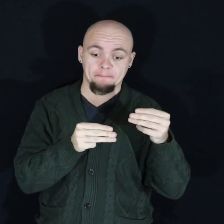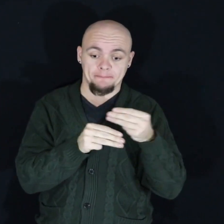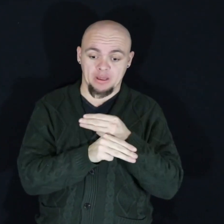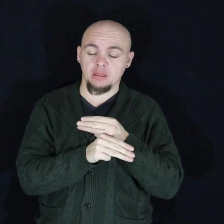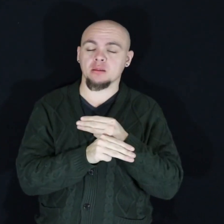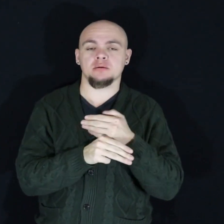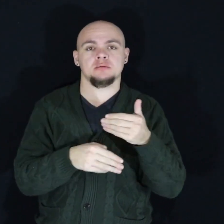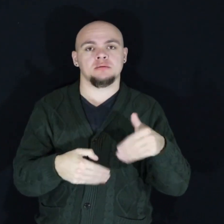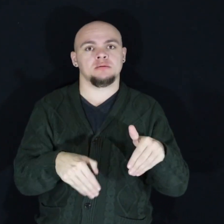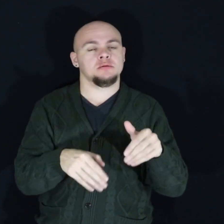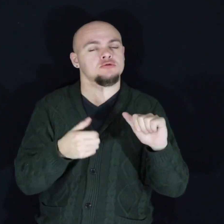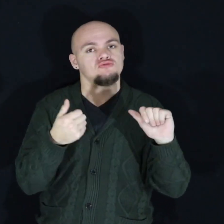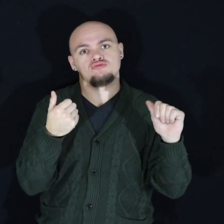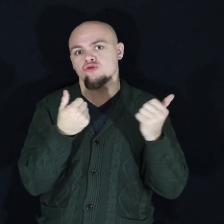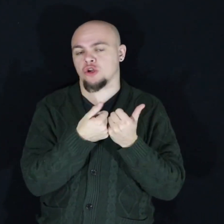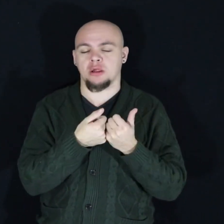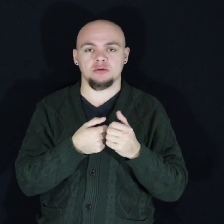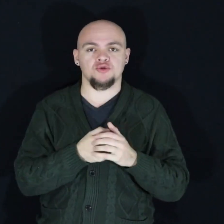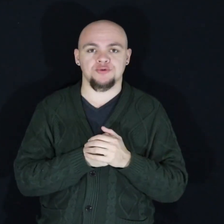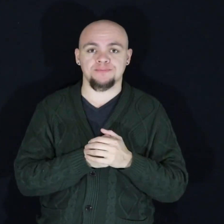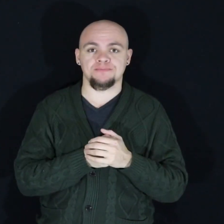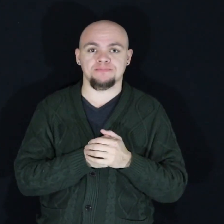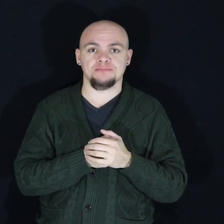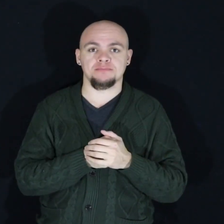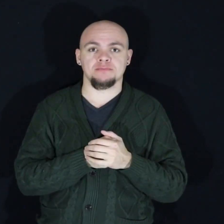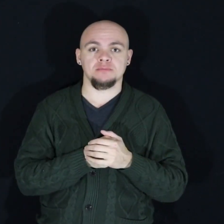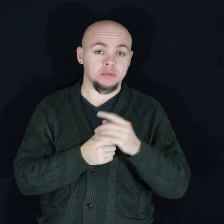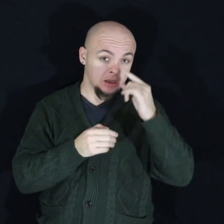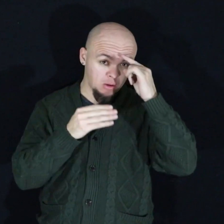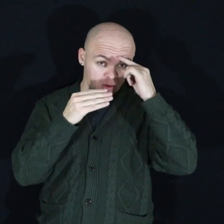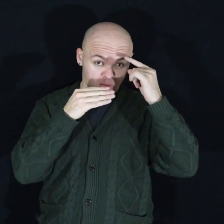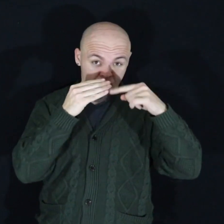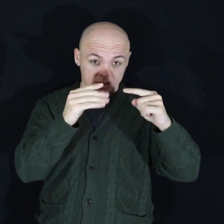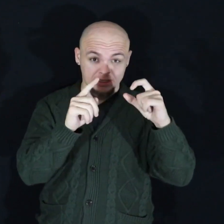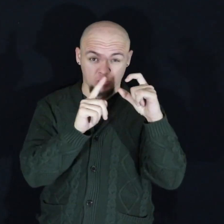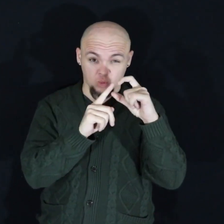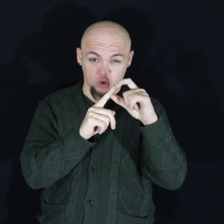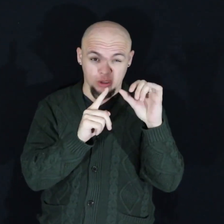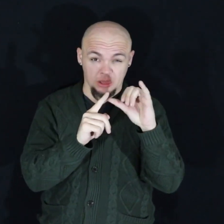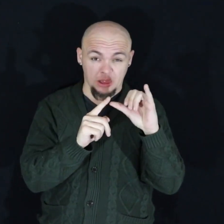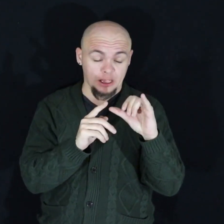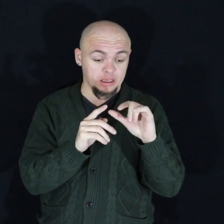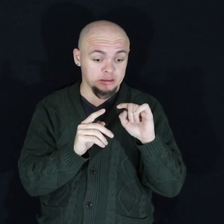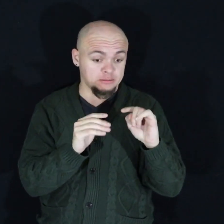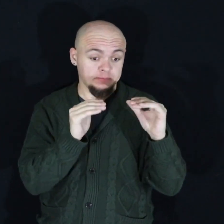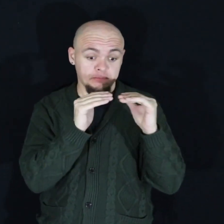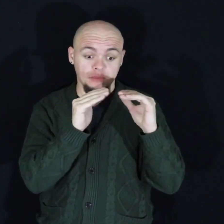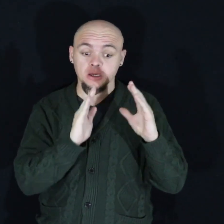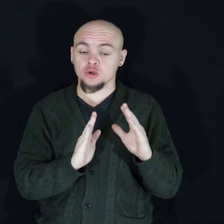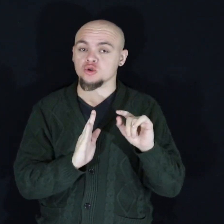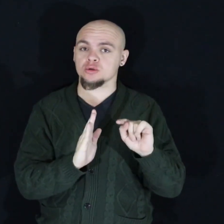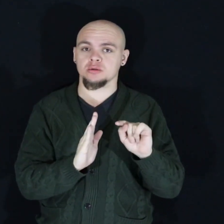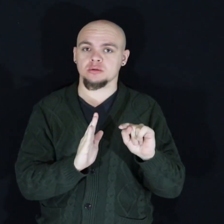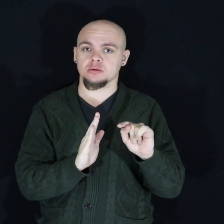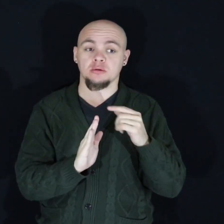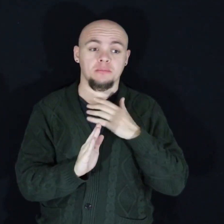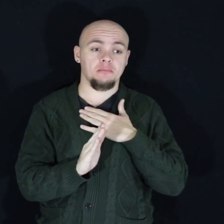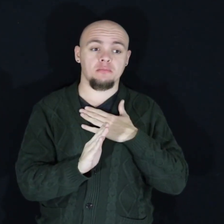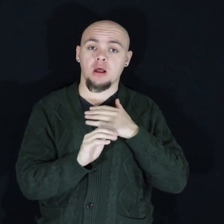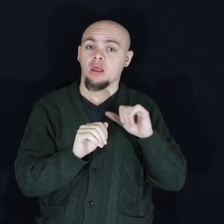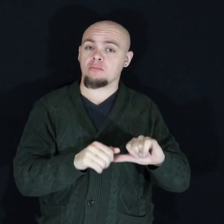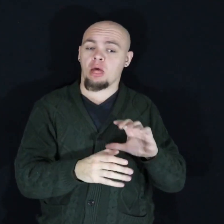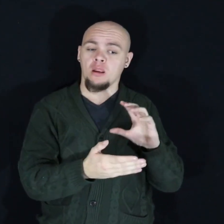incredibly challenging the ability to process words like my prayer peers was out of my reach